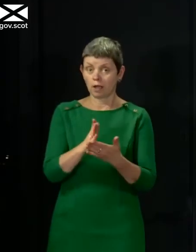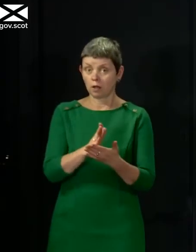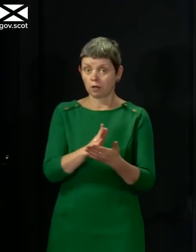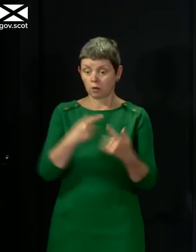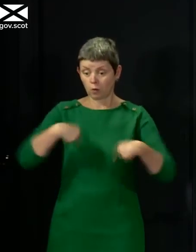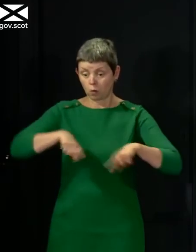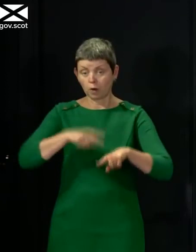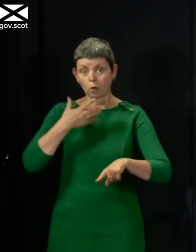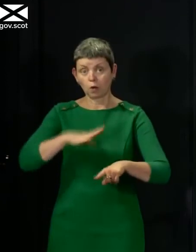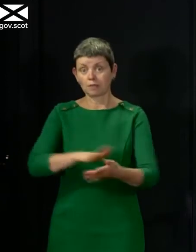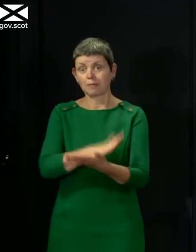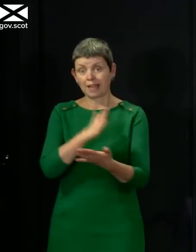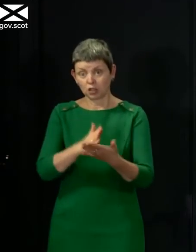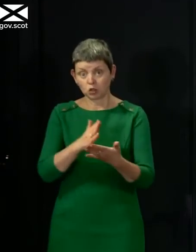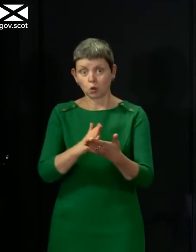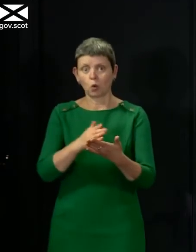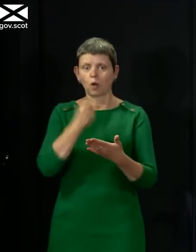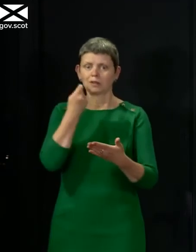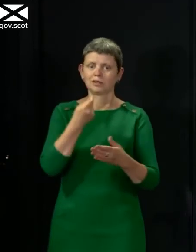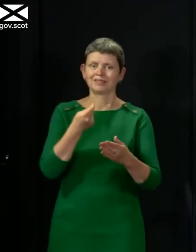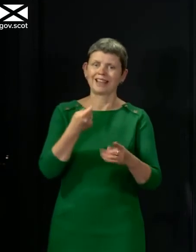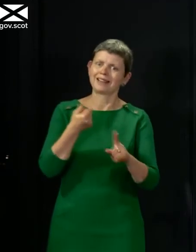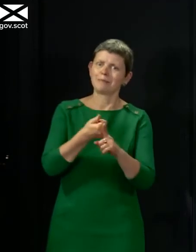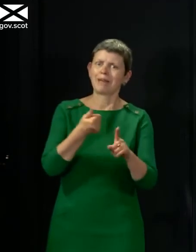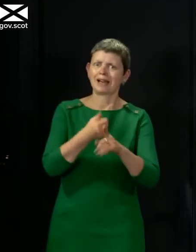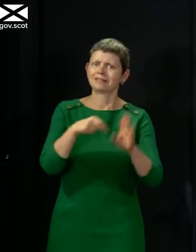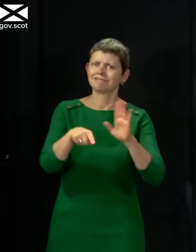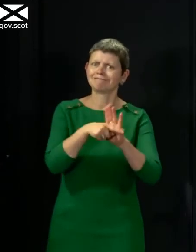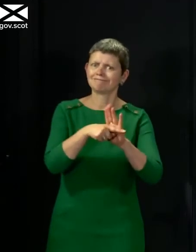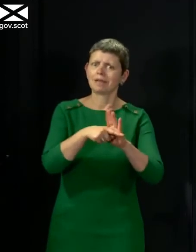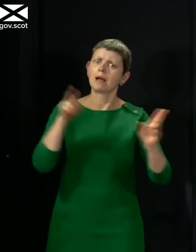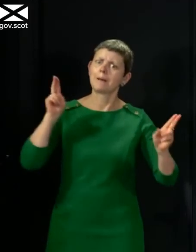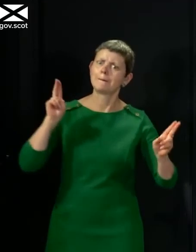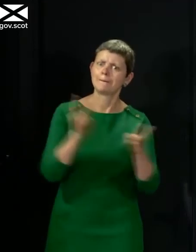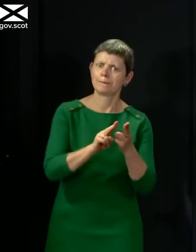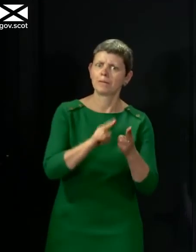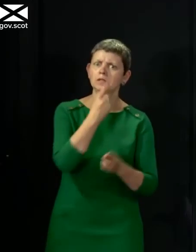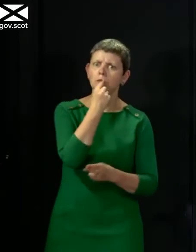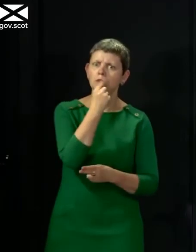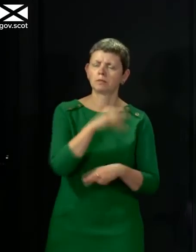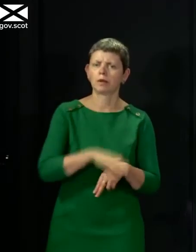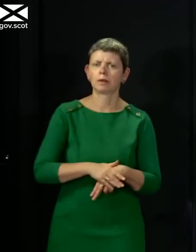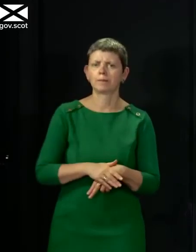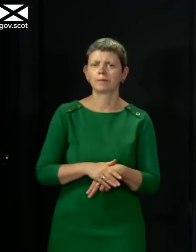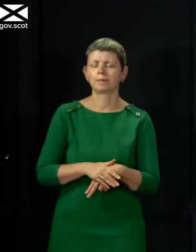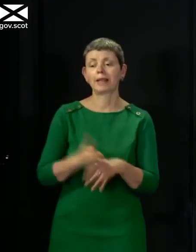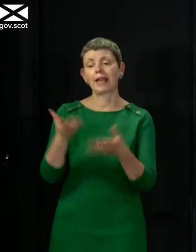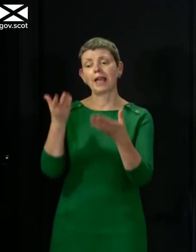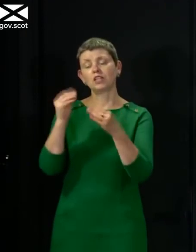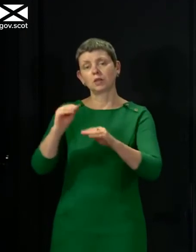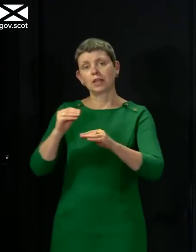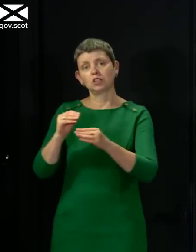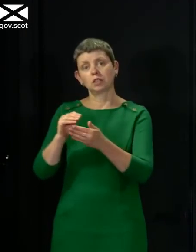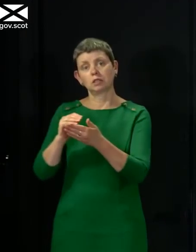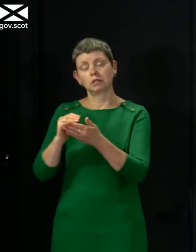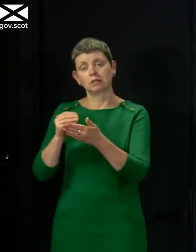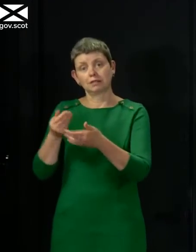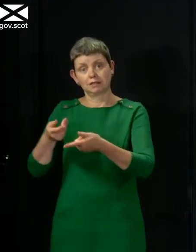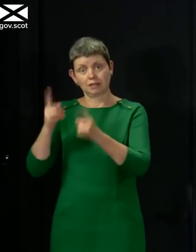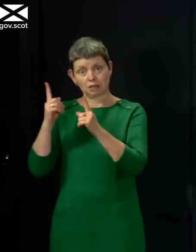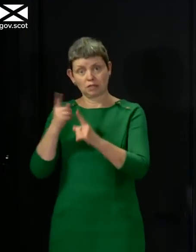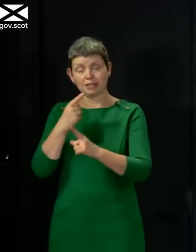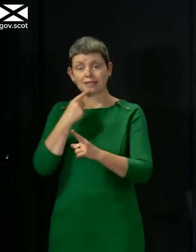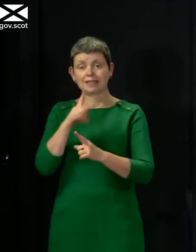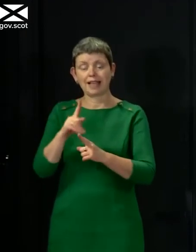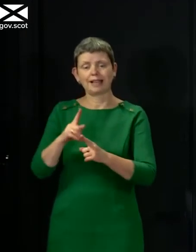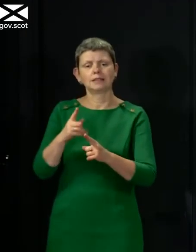suffer is not greater as a result. On the decision that the Education Secretary announced about the gathering of the Curriculum for Excellence